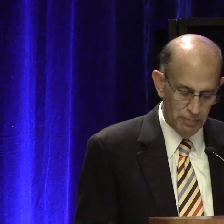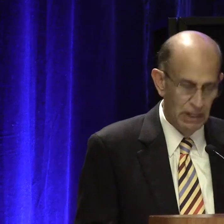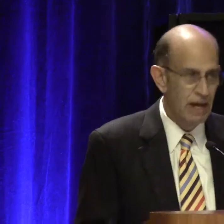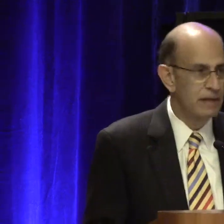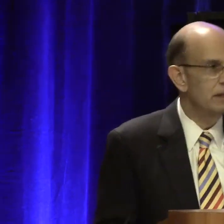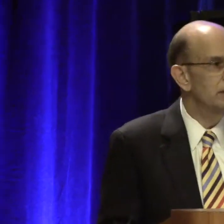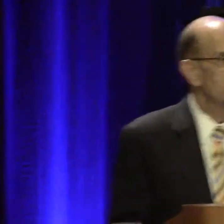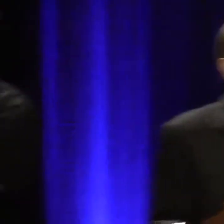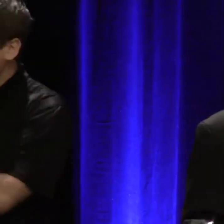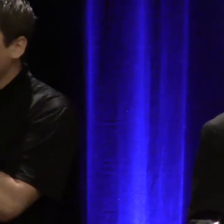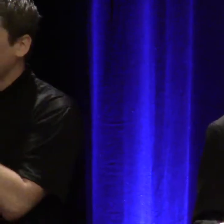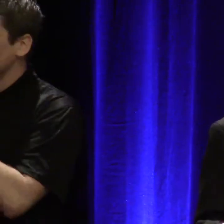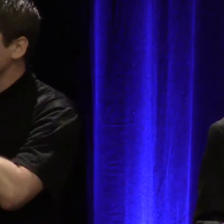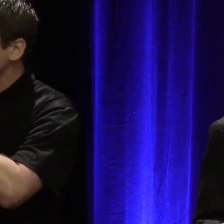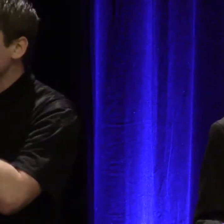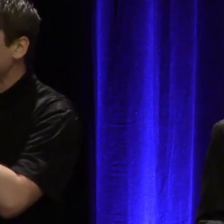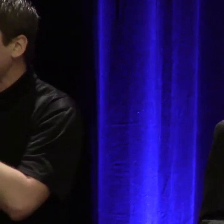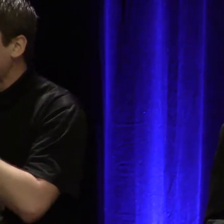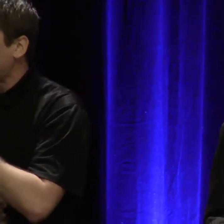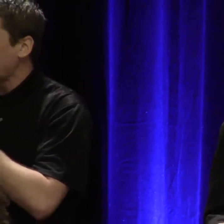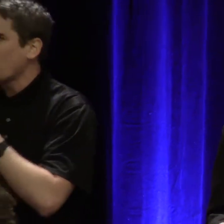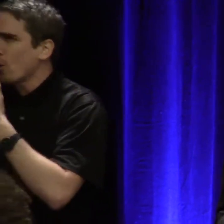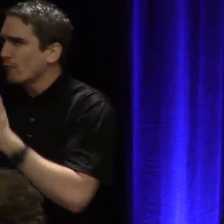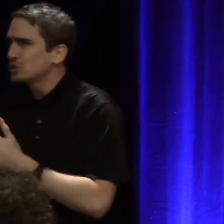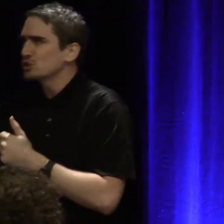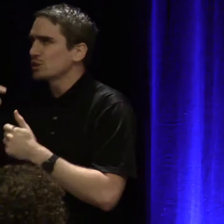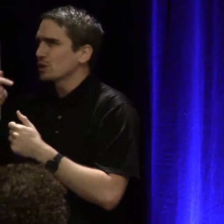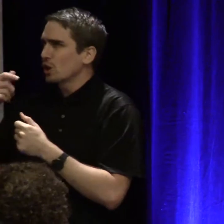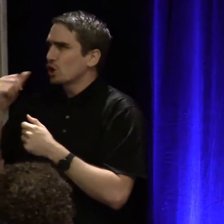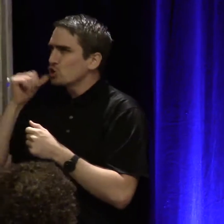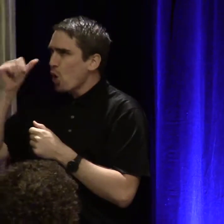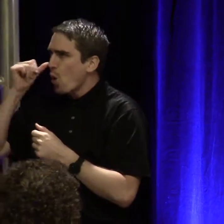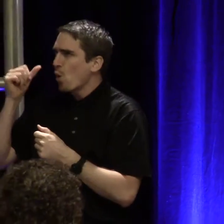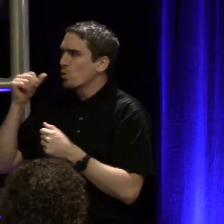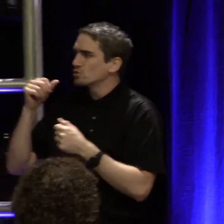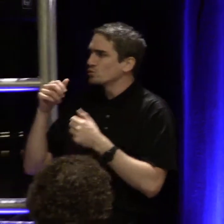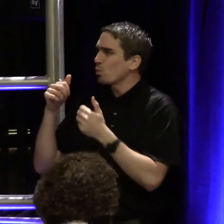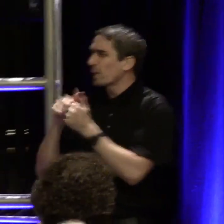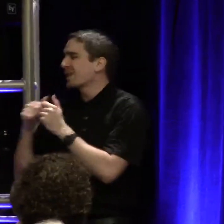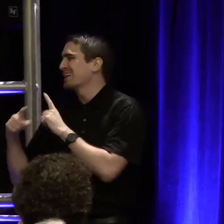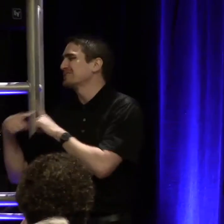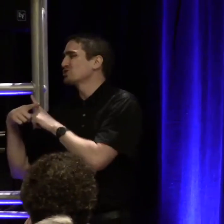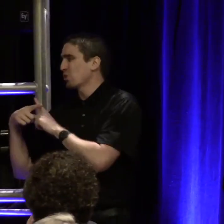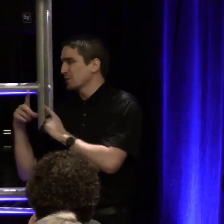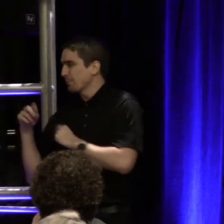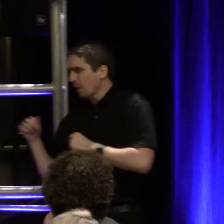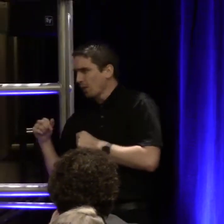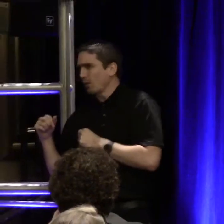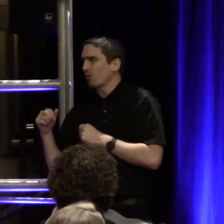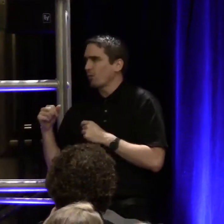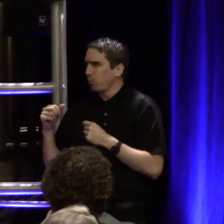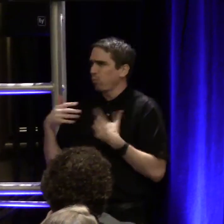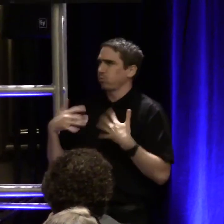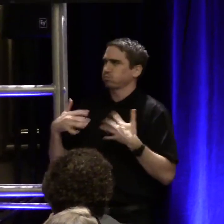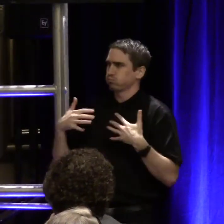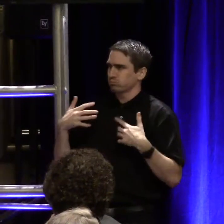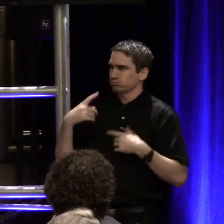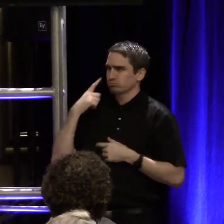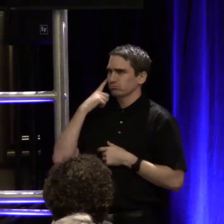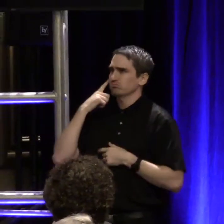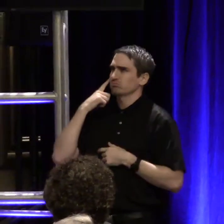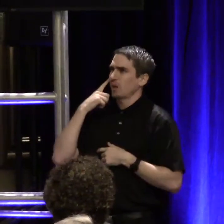working with the blind and low-visioned adults who have additional disabilities. The fact that